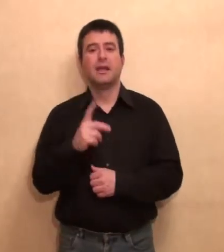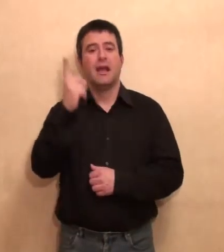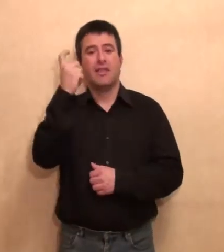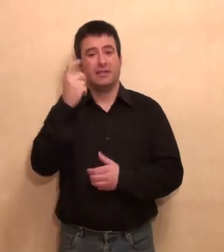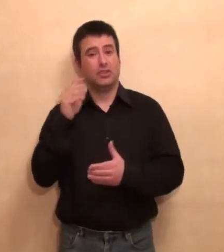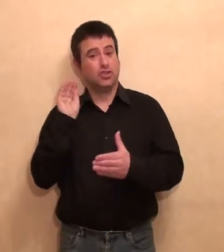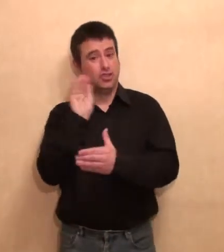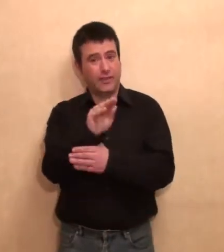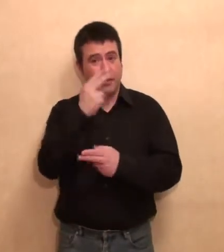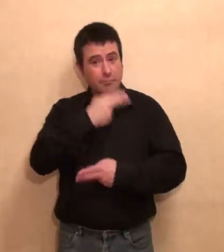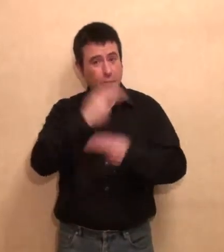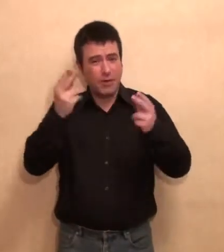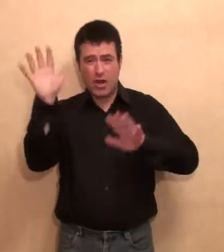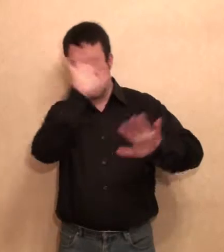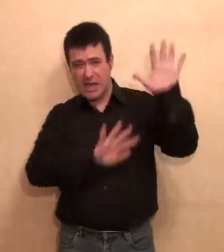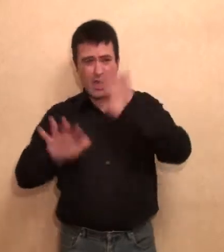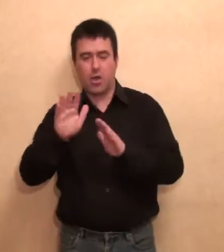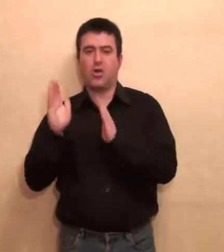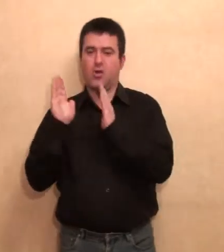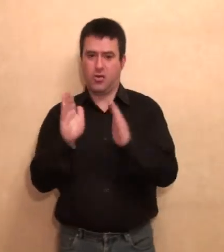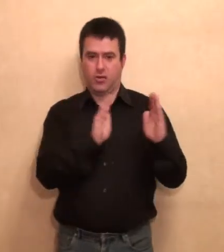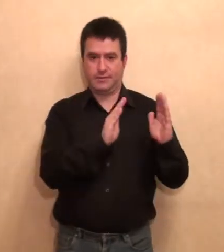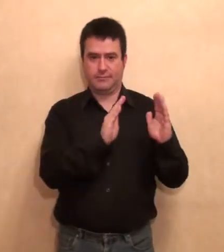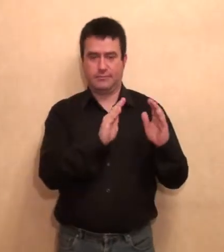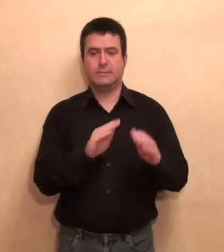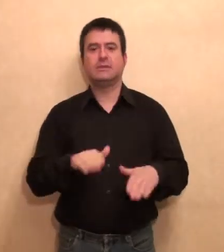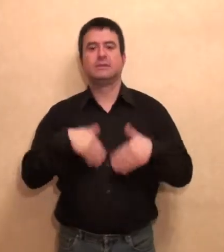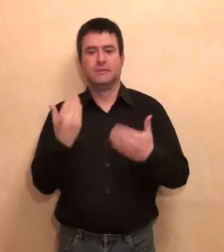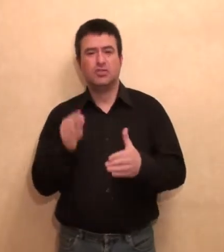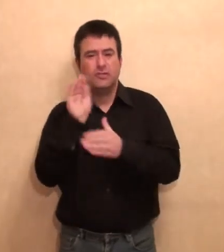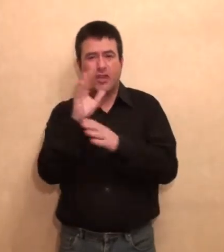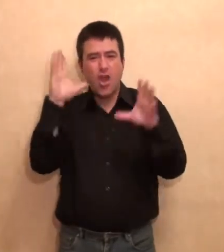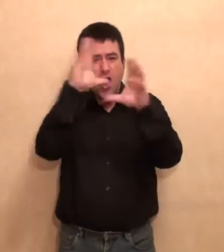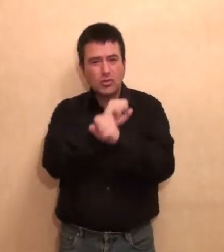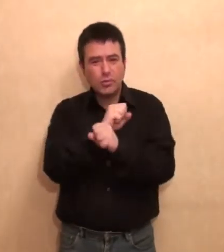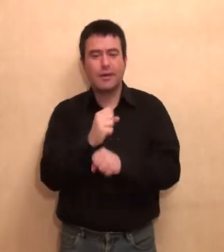It's easy to so Oh... Oh...